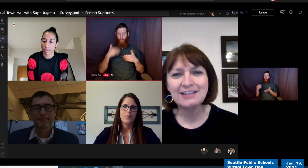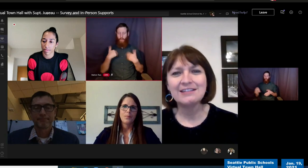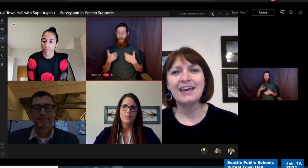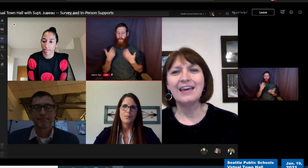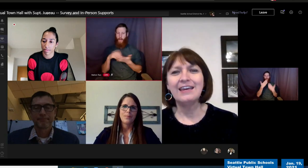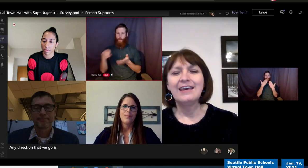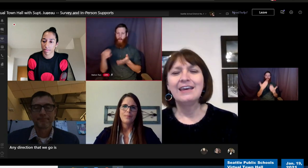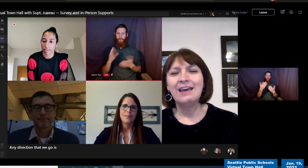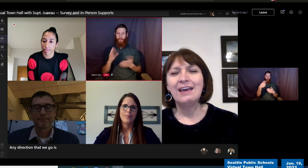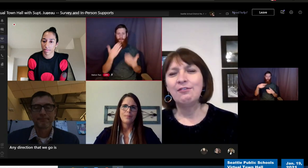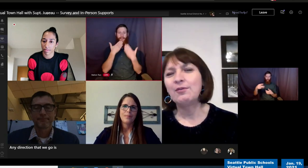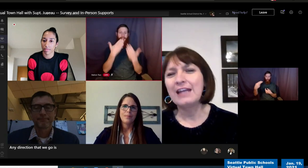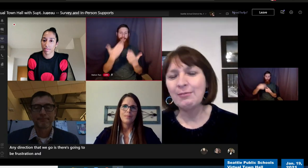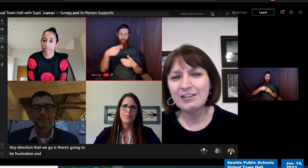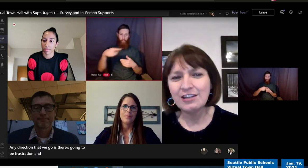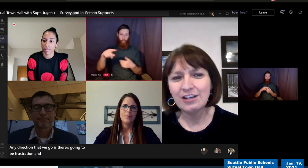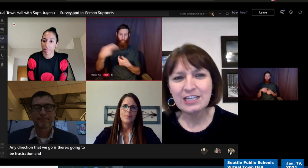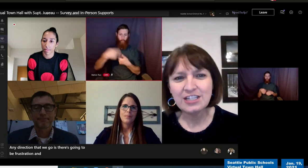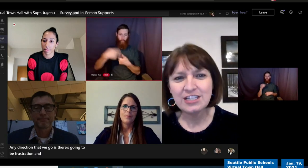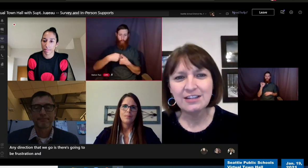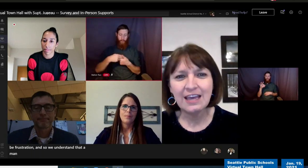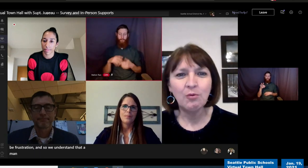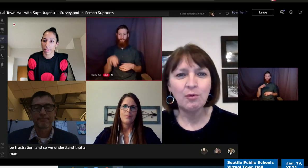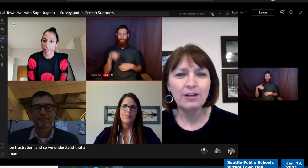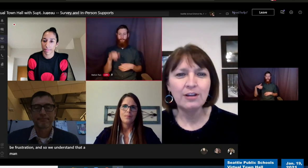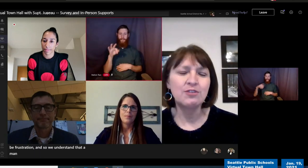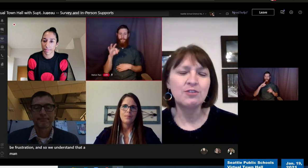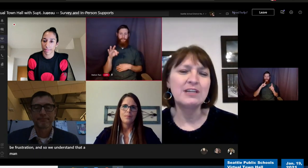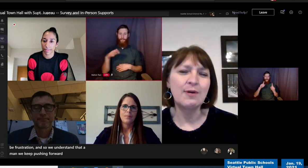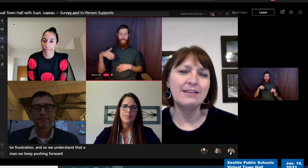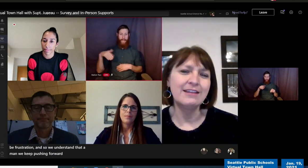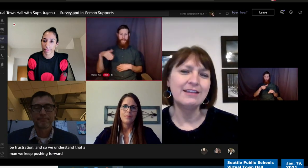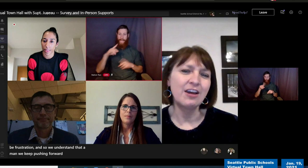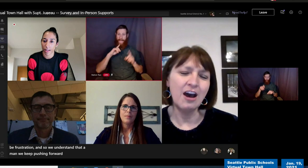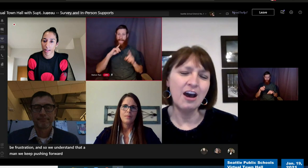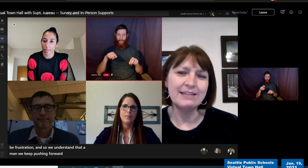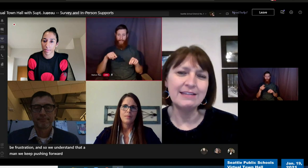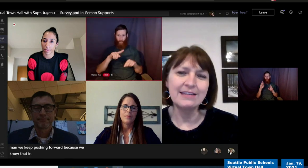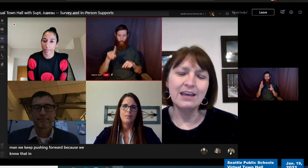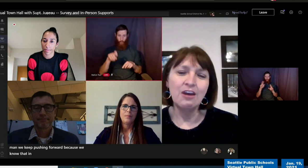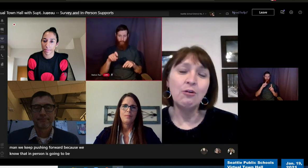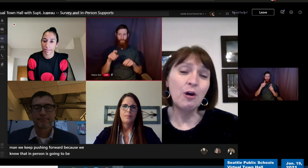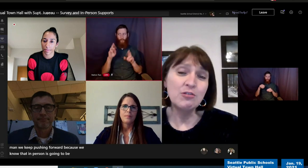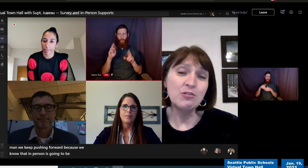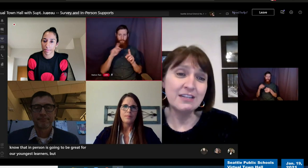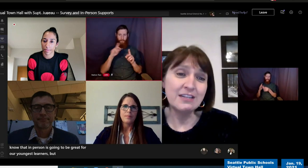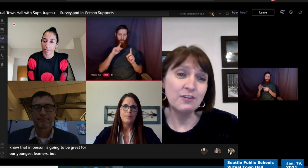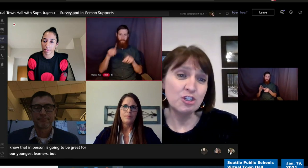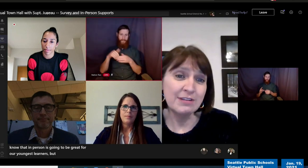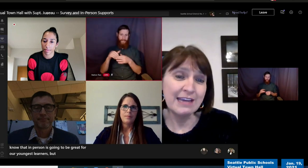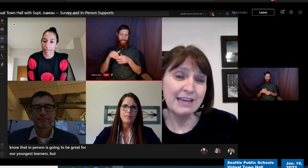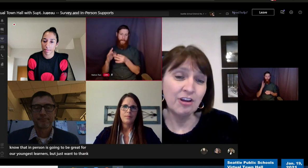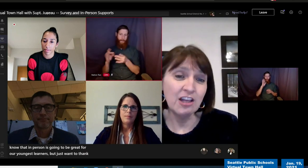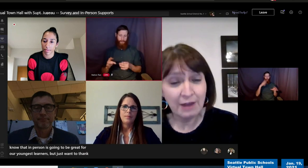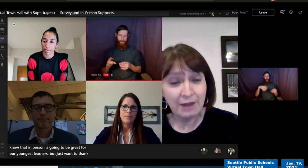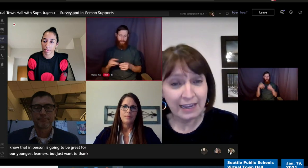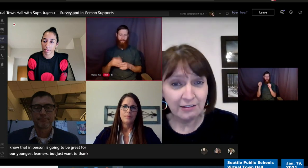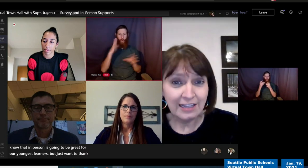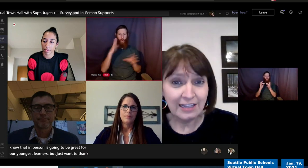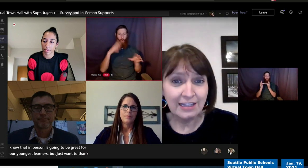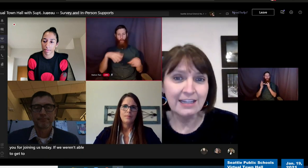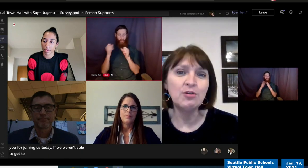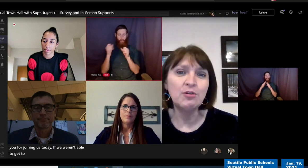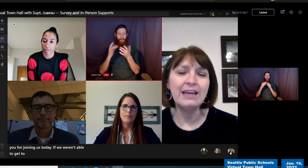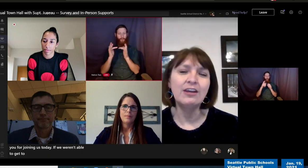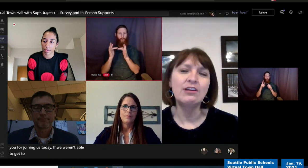today. If we weren't able to get to your question today, we'll work to respond in the comments. We'll be hosting these virtual town halls more regularly leading